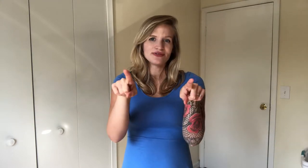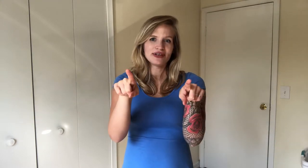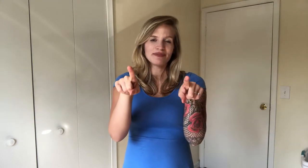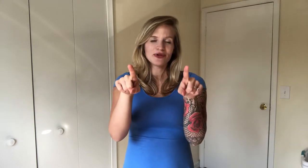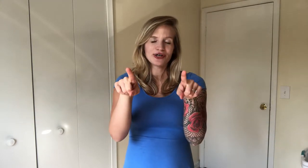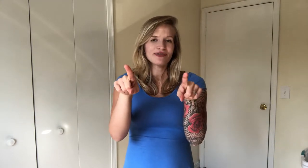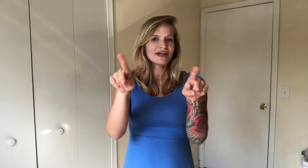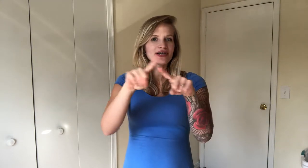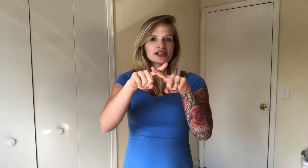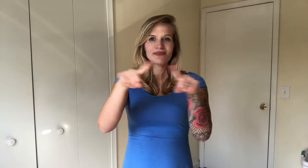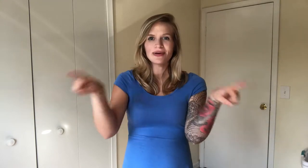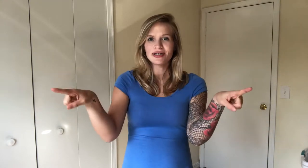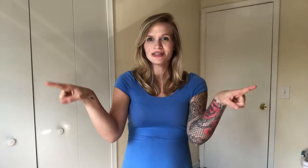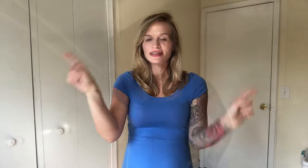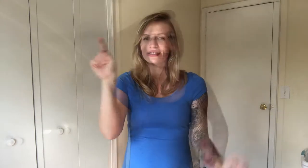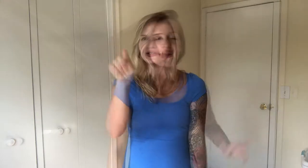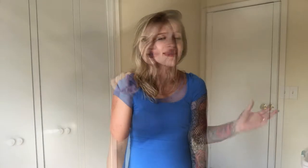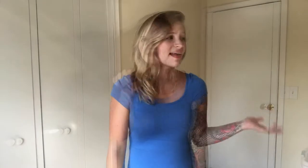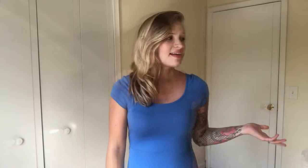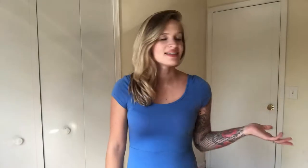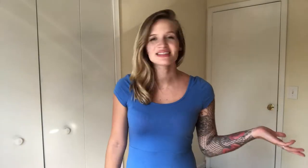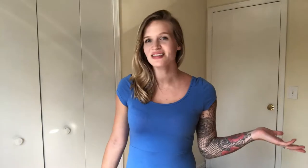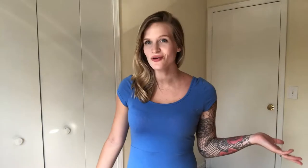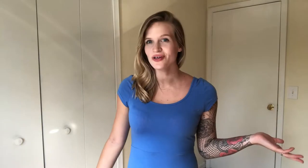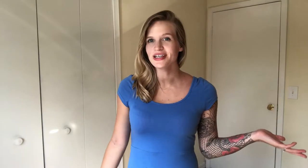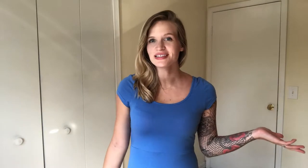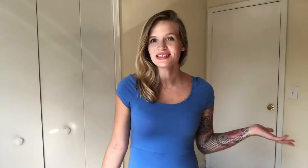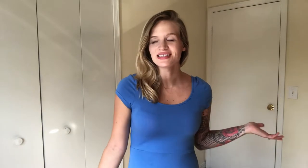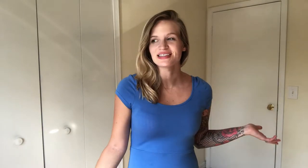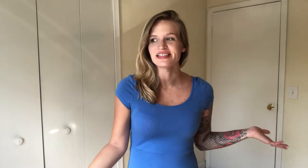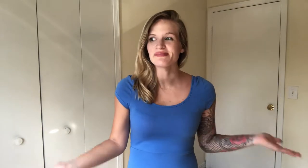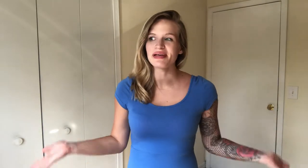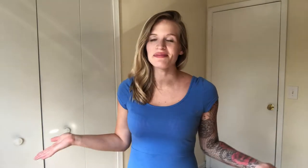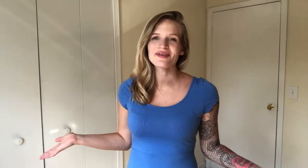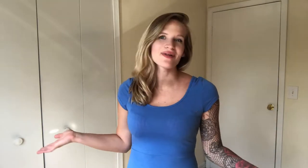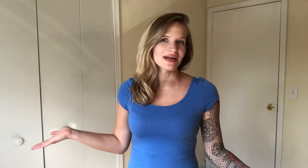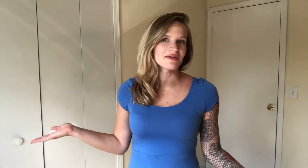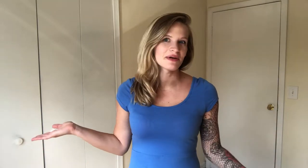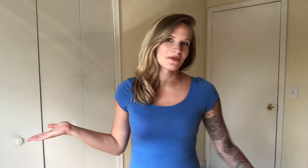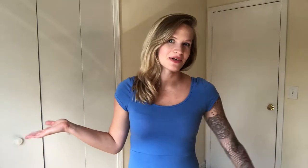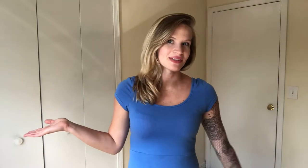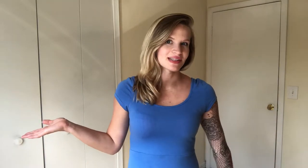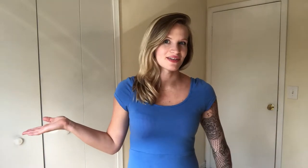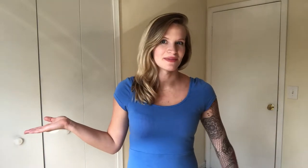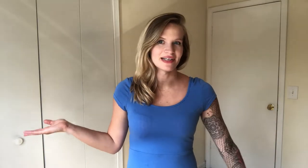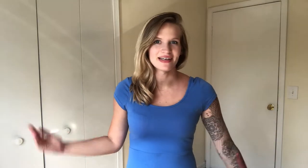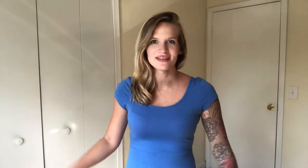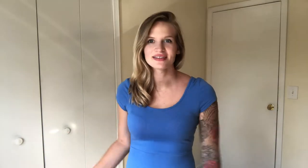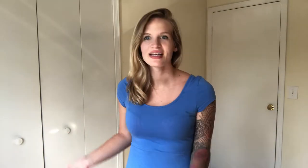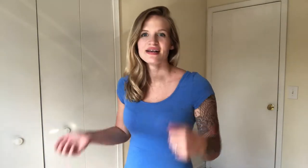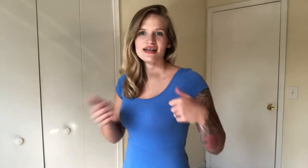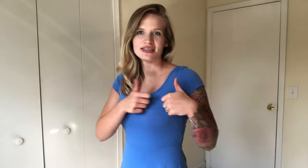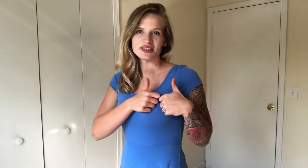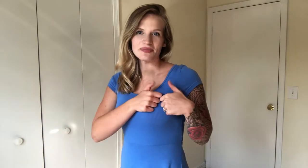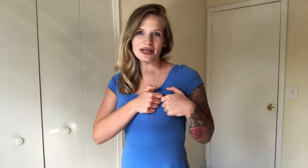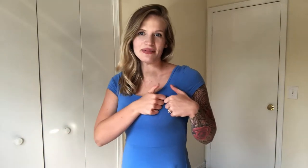pointer fingers. But. And then it's the chorus and it says baby light up my world like nobody else. So baby,